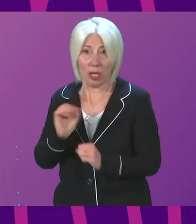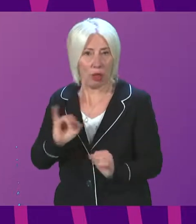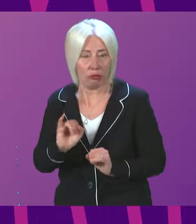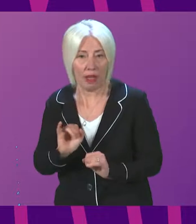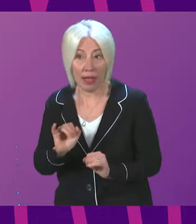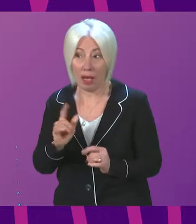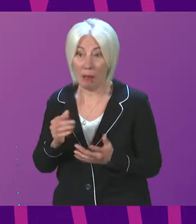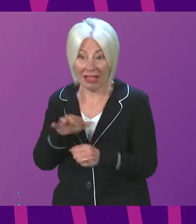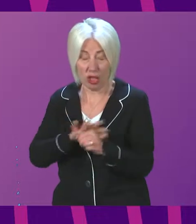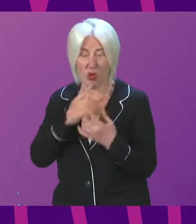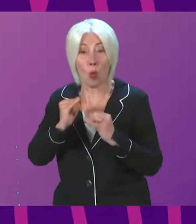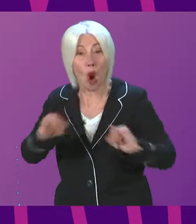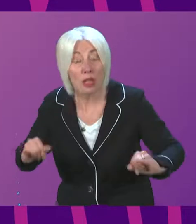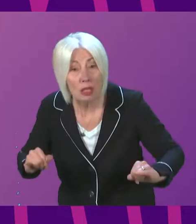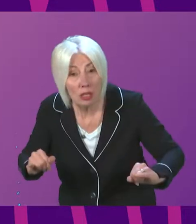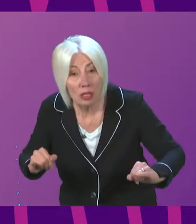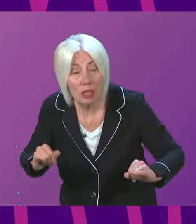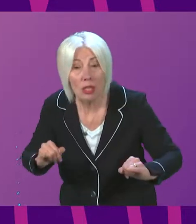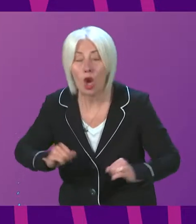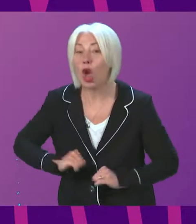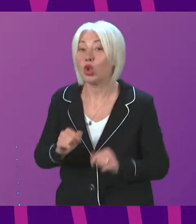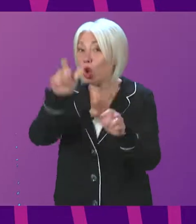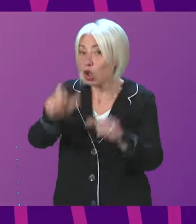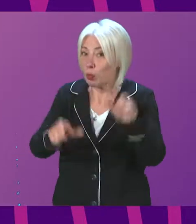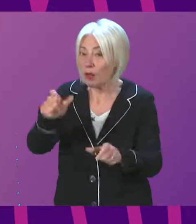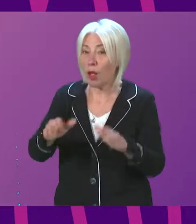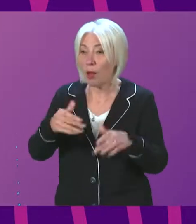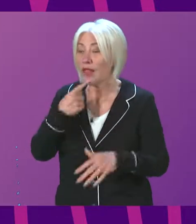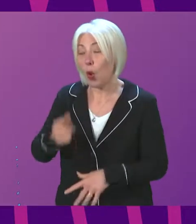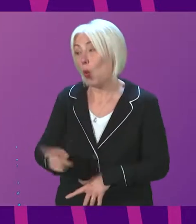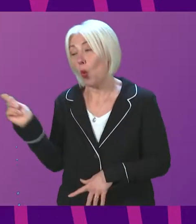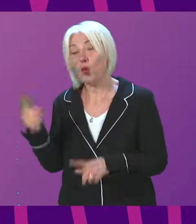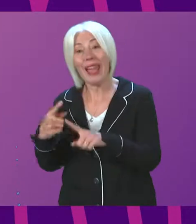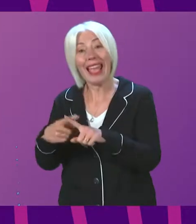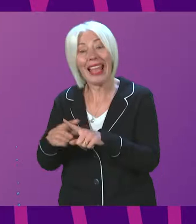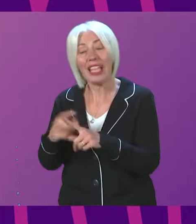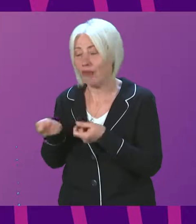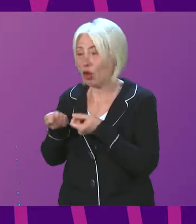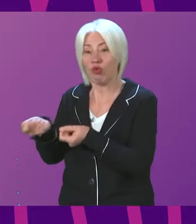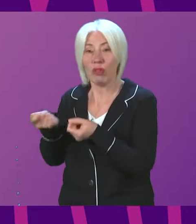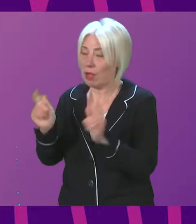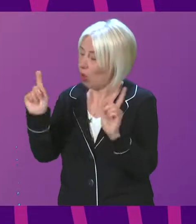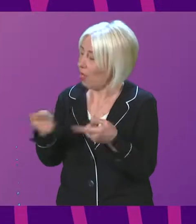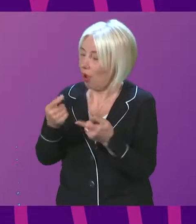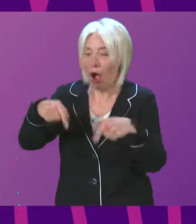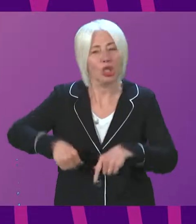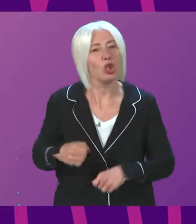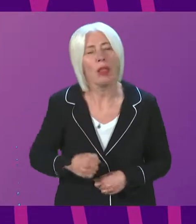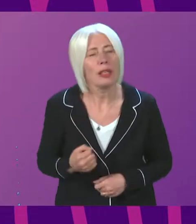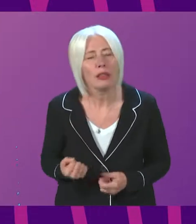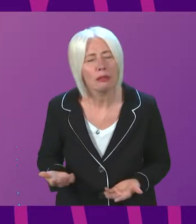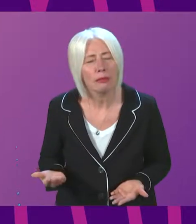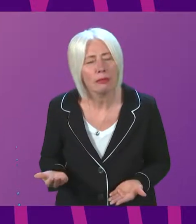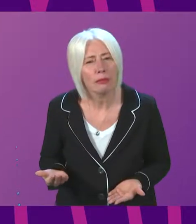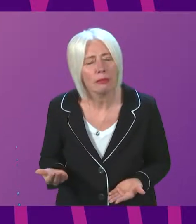situation is far worse. Scottish patients are being sent to England for treatment that they cannot get here. Well,